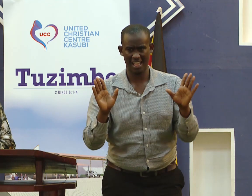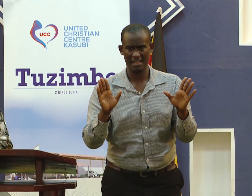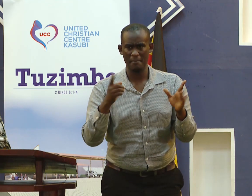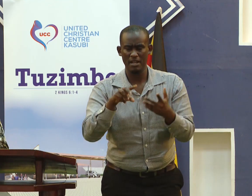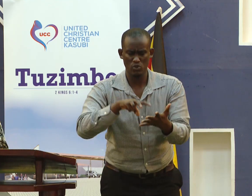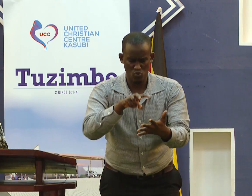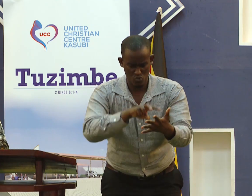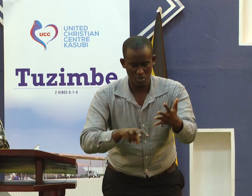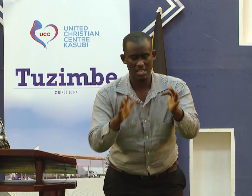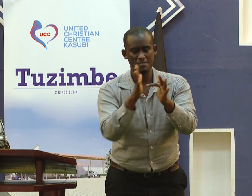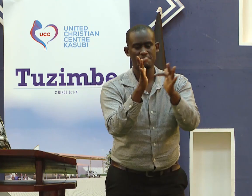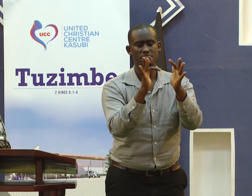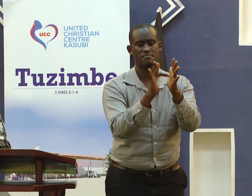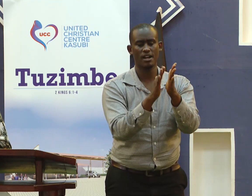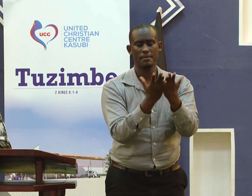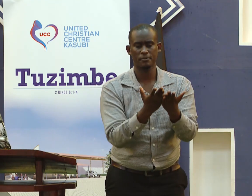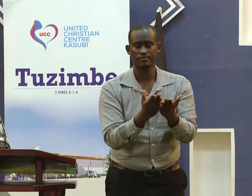Read the Bible.